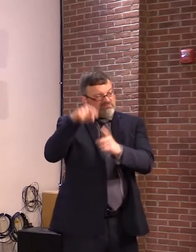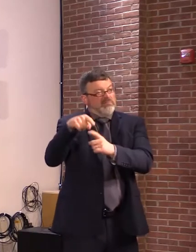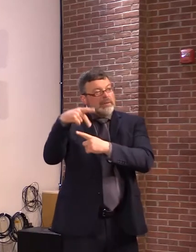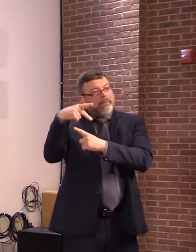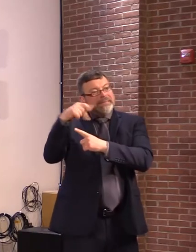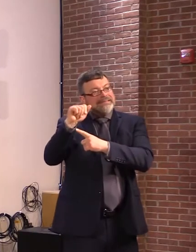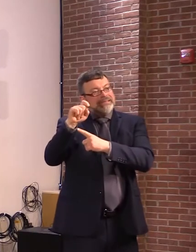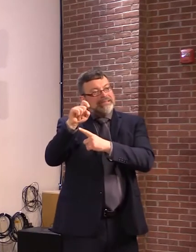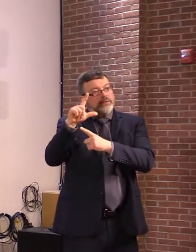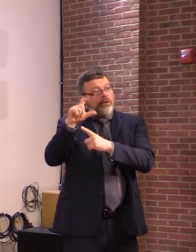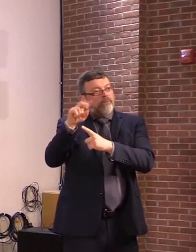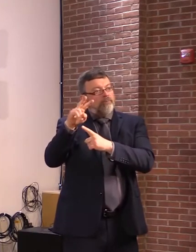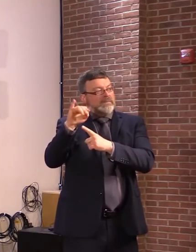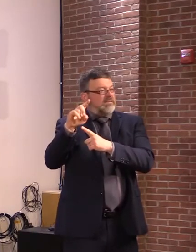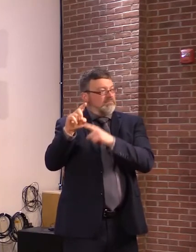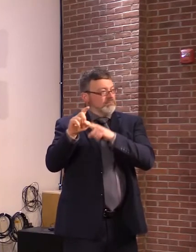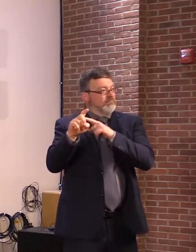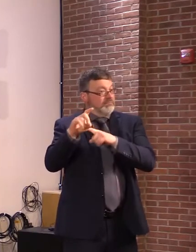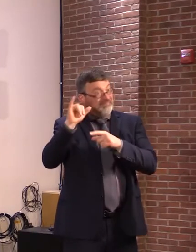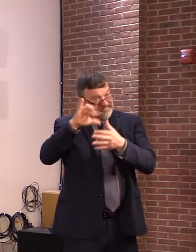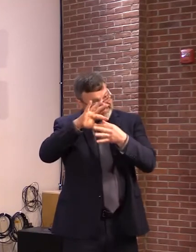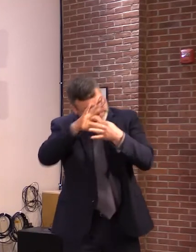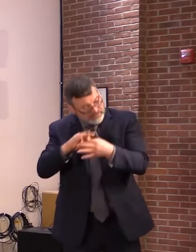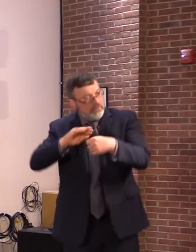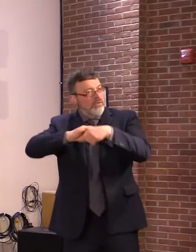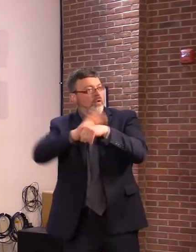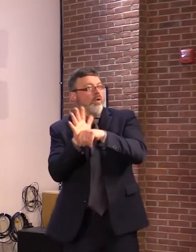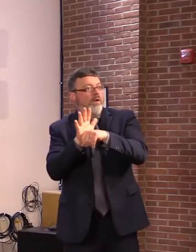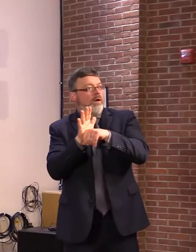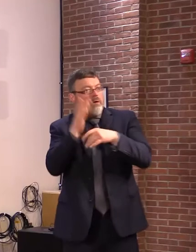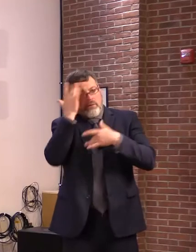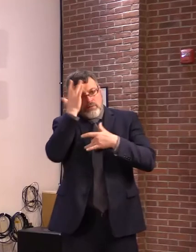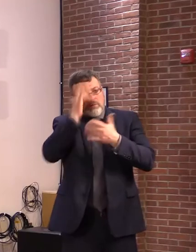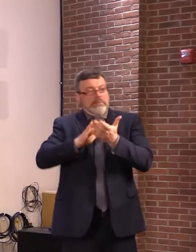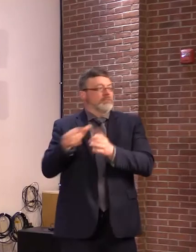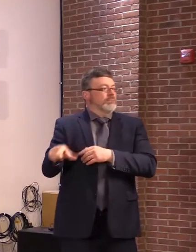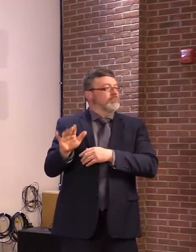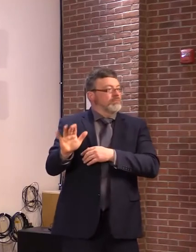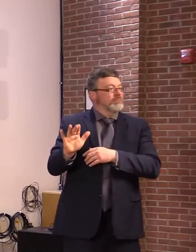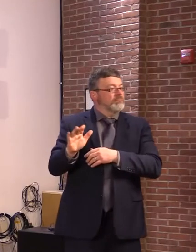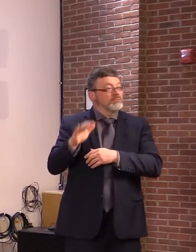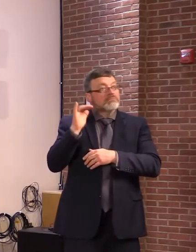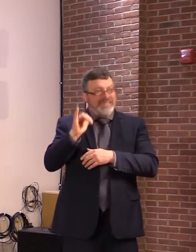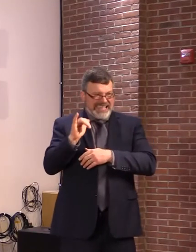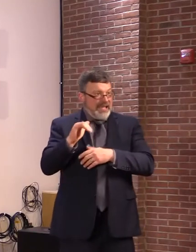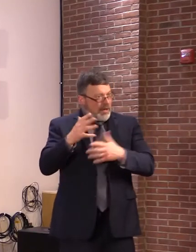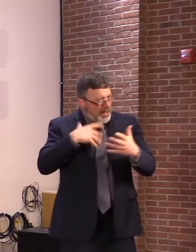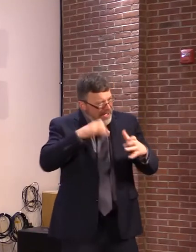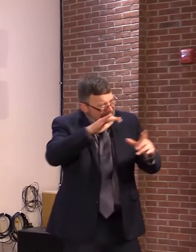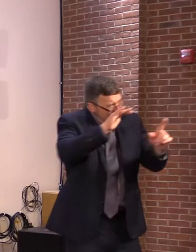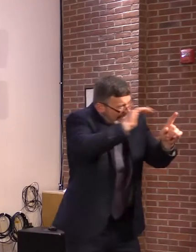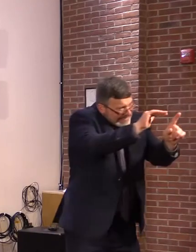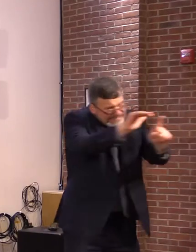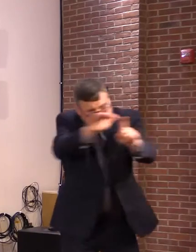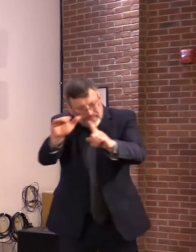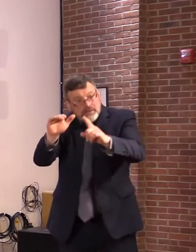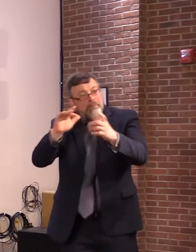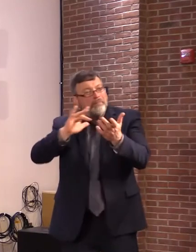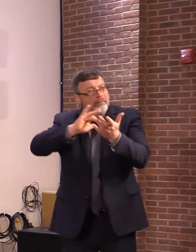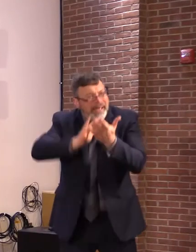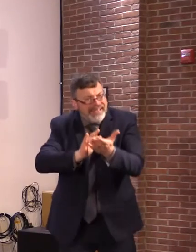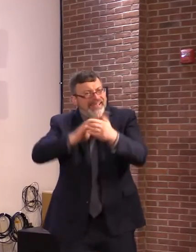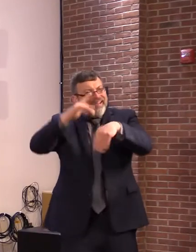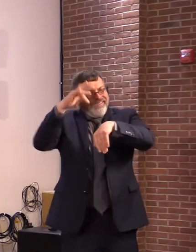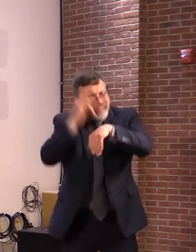antiviral pill. So please know treatment is available if you need it. To continue the theme of